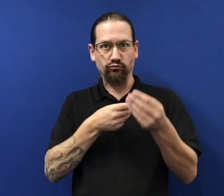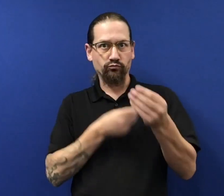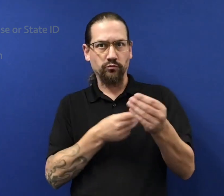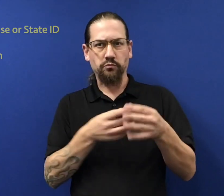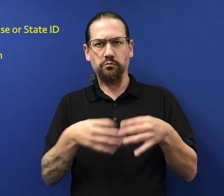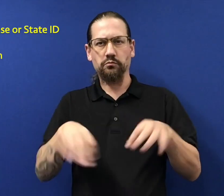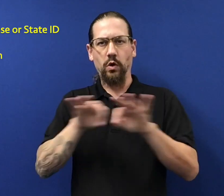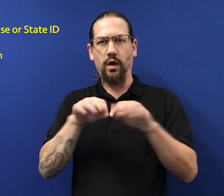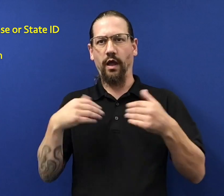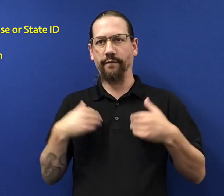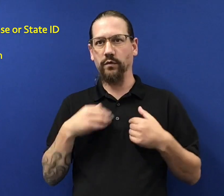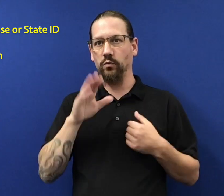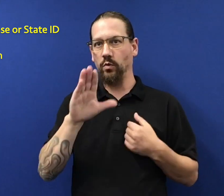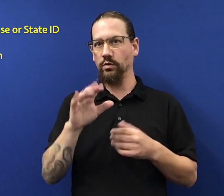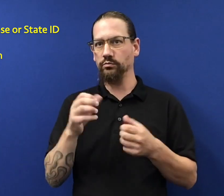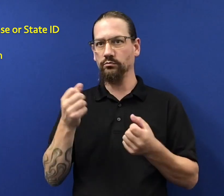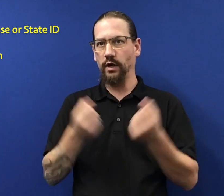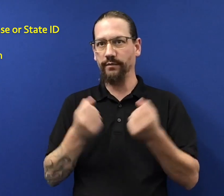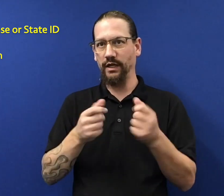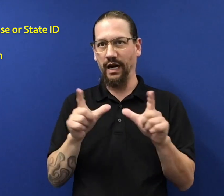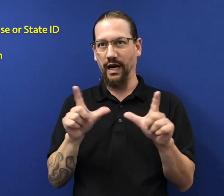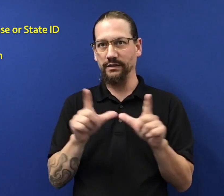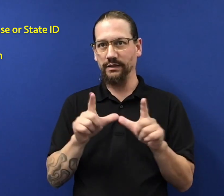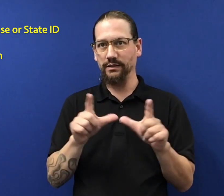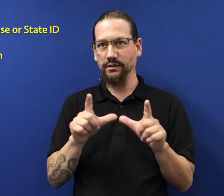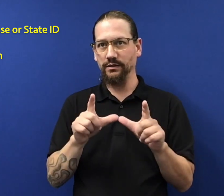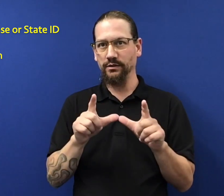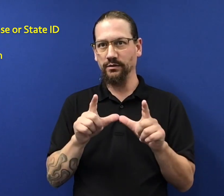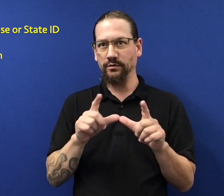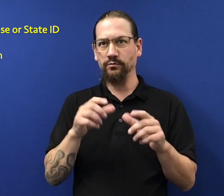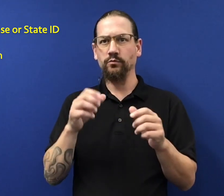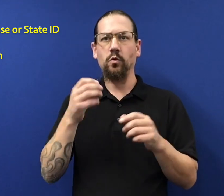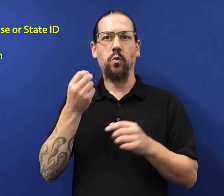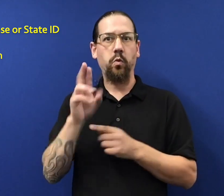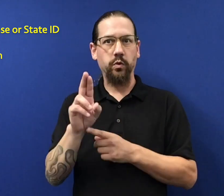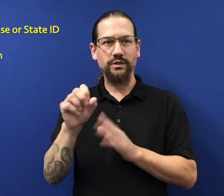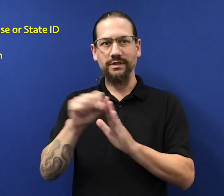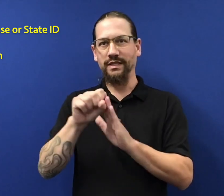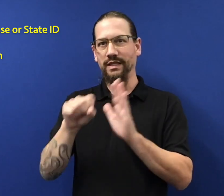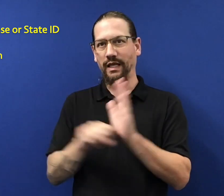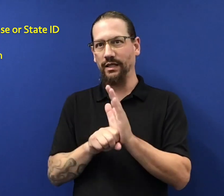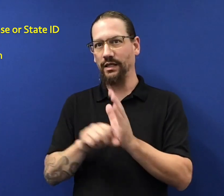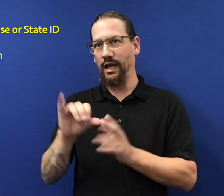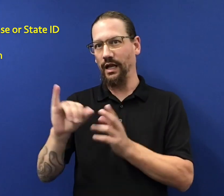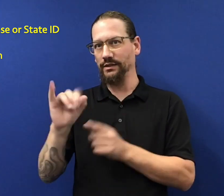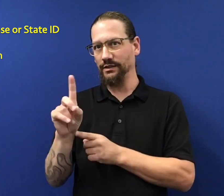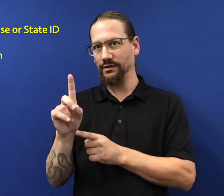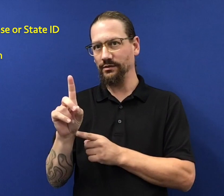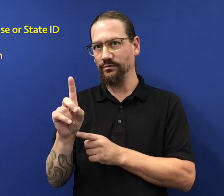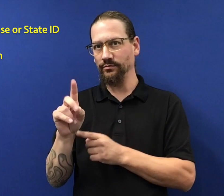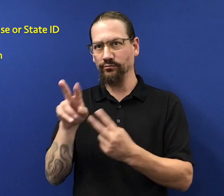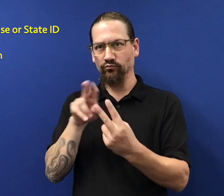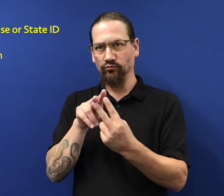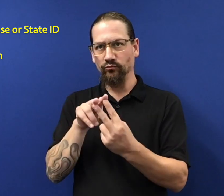That information that's fed into online is important. You must have a valid driver's license, or an official